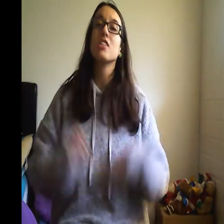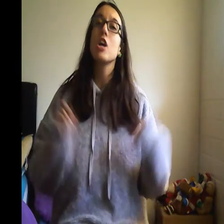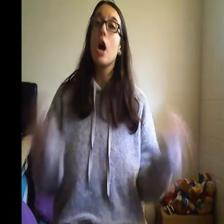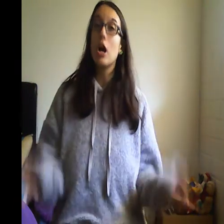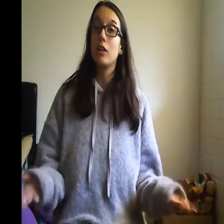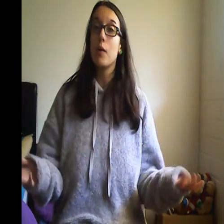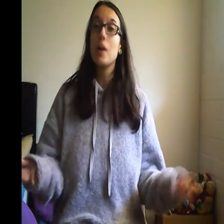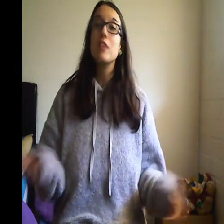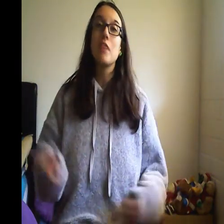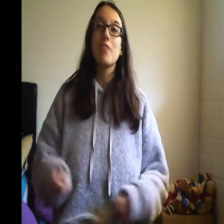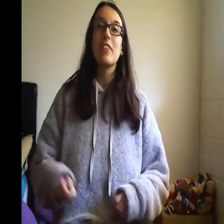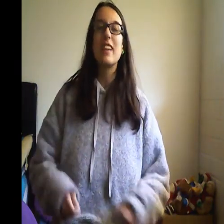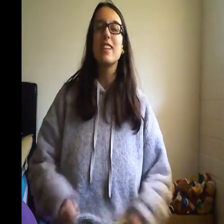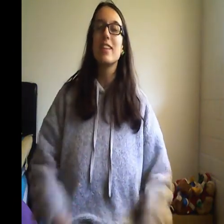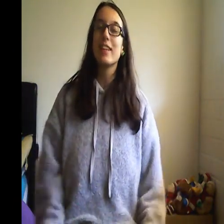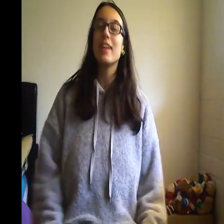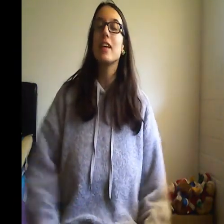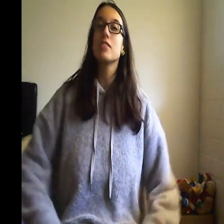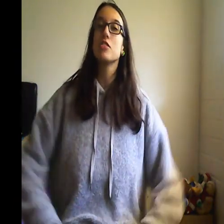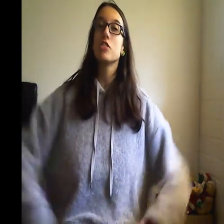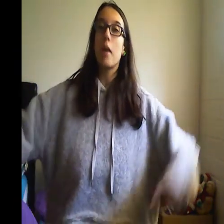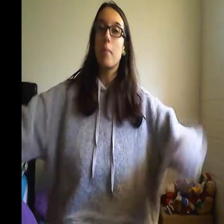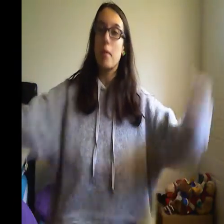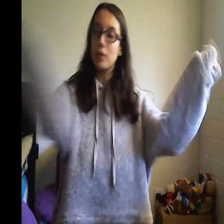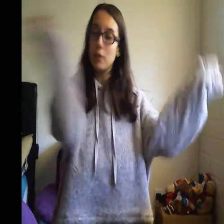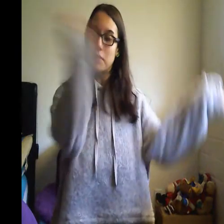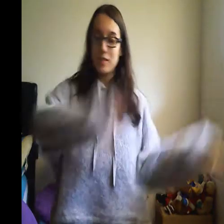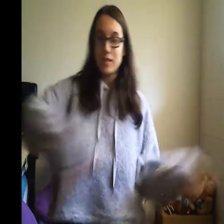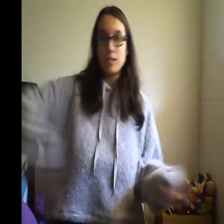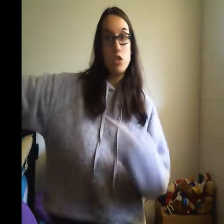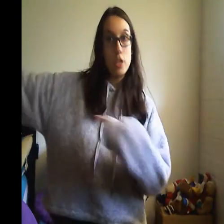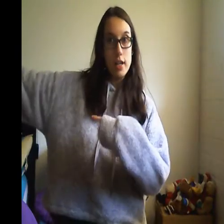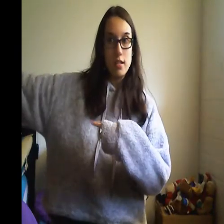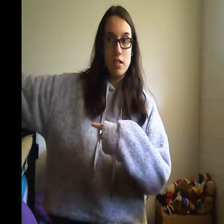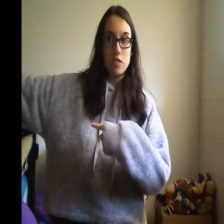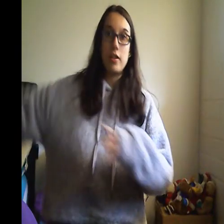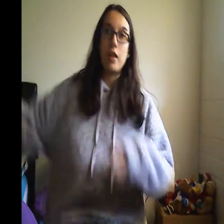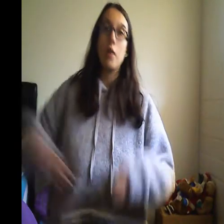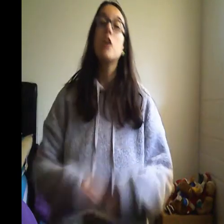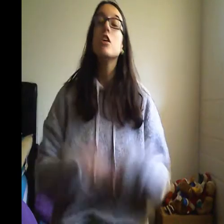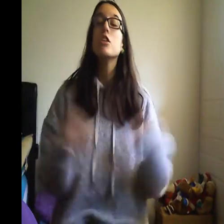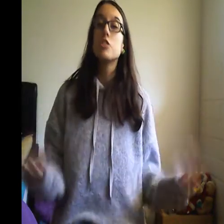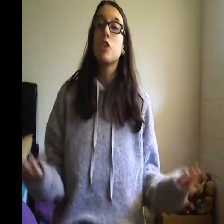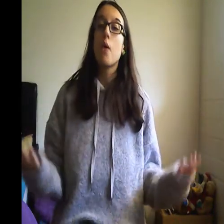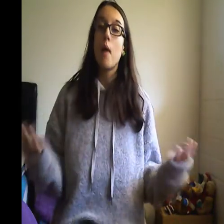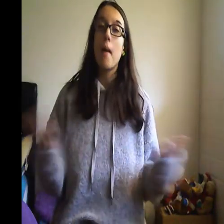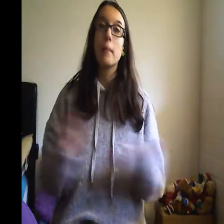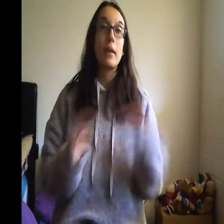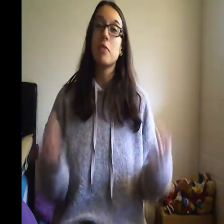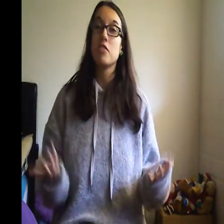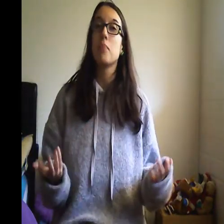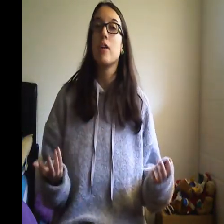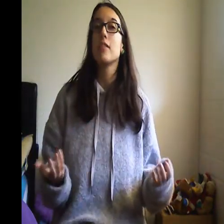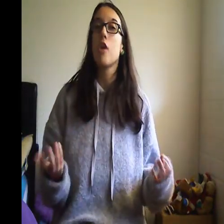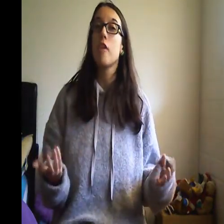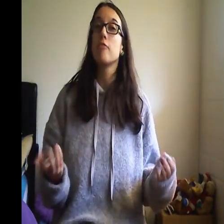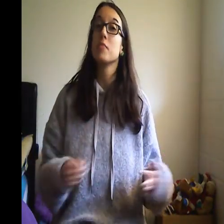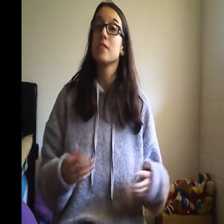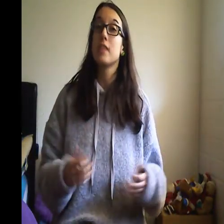hello do not forget to hit the like and subscribe button below now let's get straight into this video so um like i bet these products are from the same